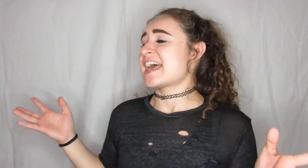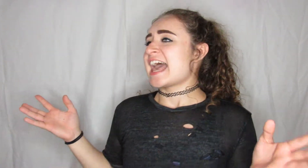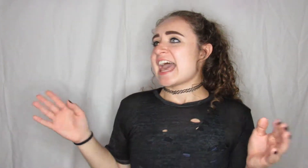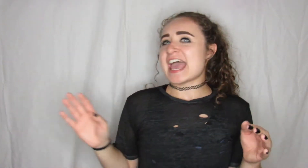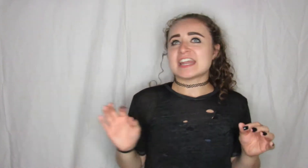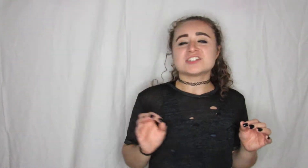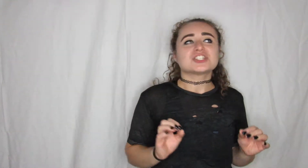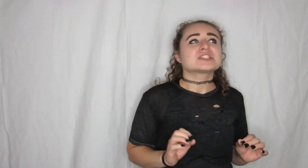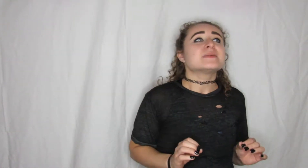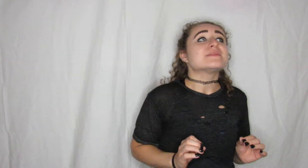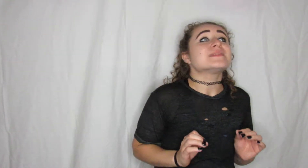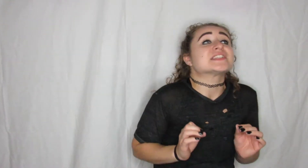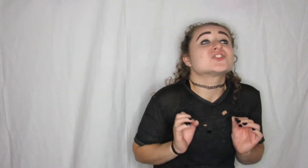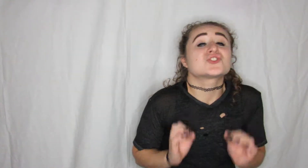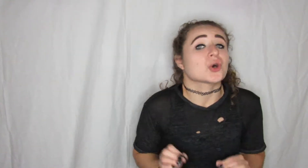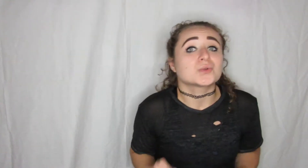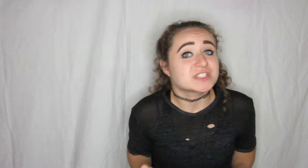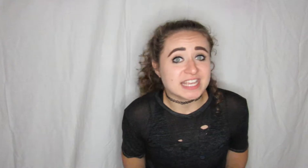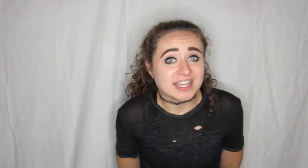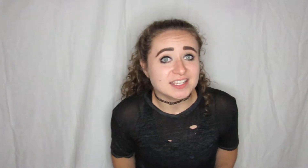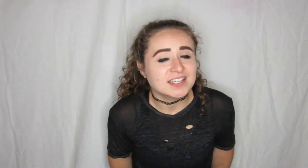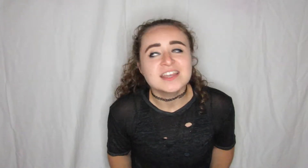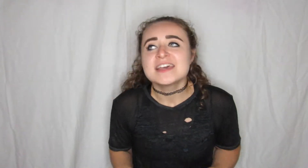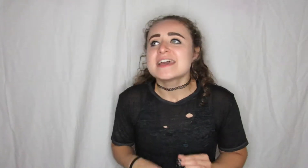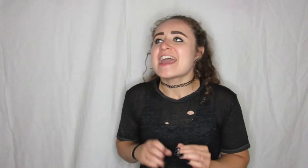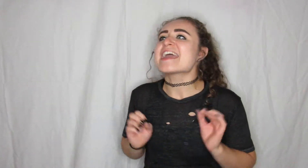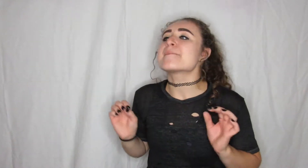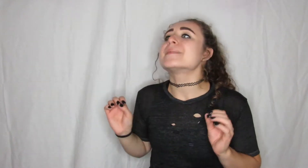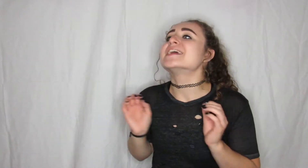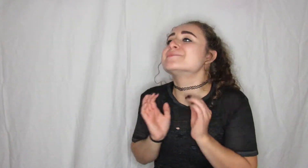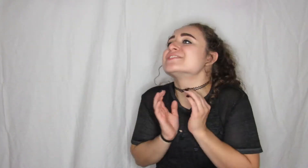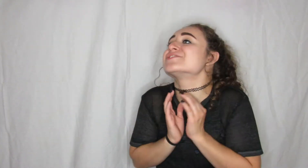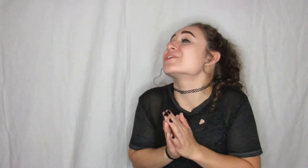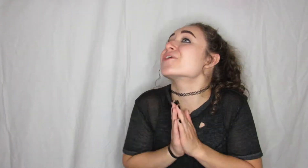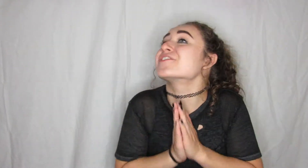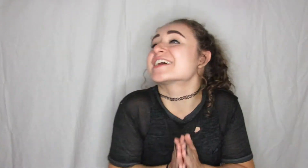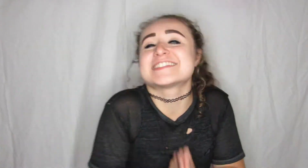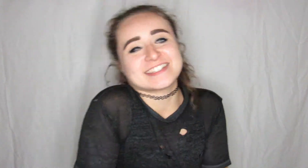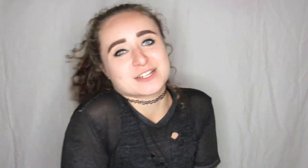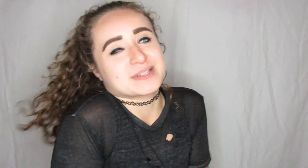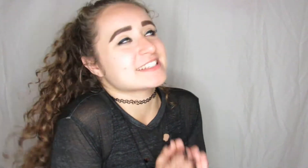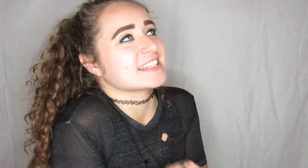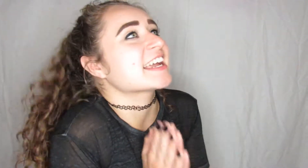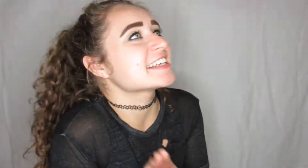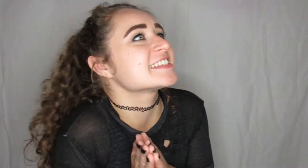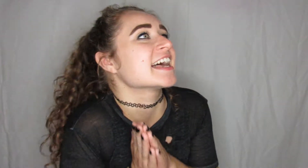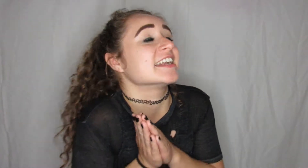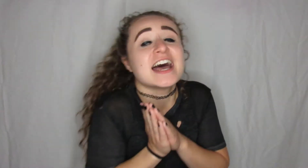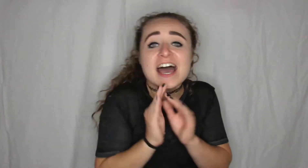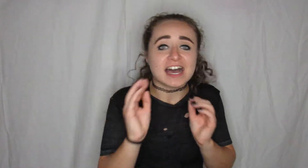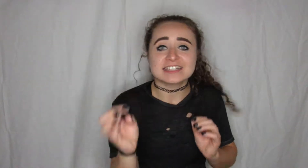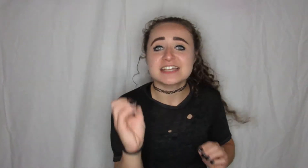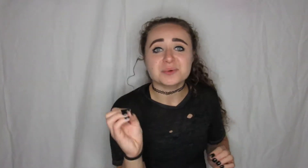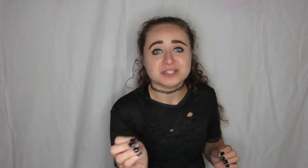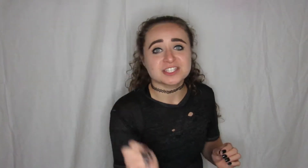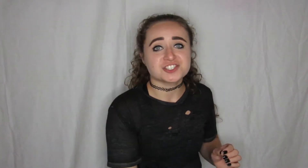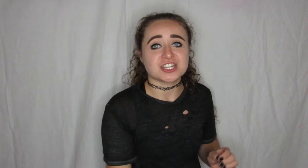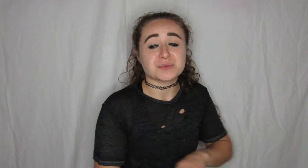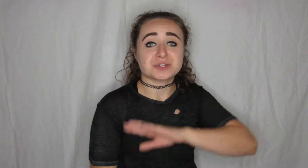and it just made me so sick it made me so fucking sick because like I said I dealt with this shit with